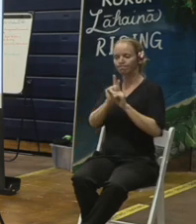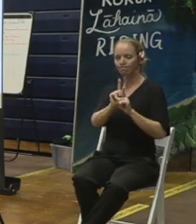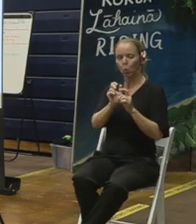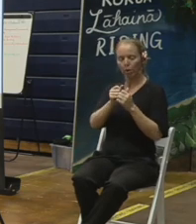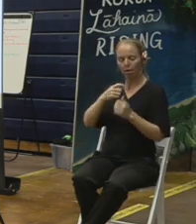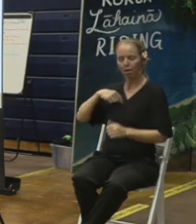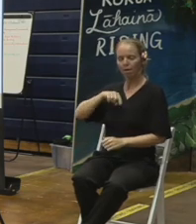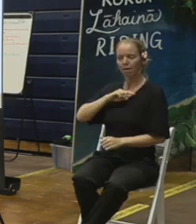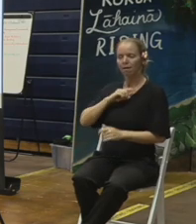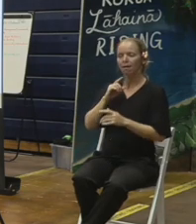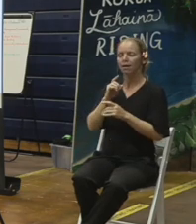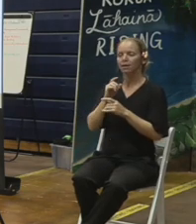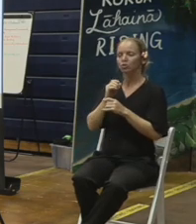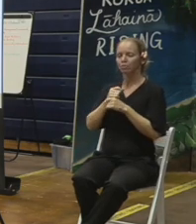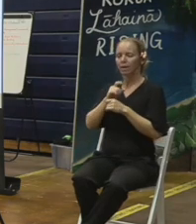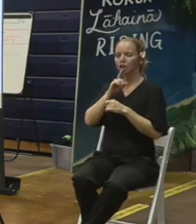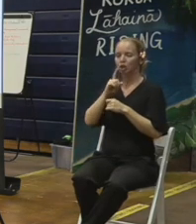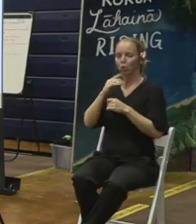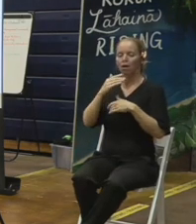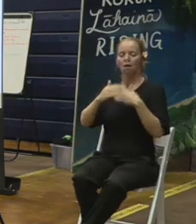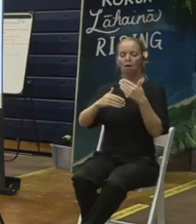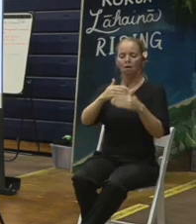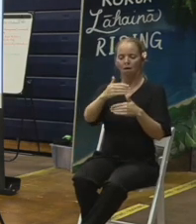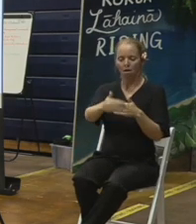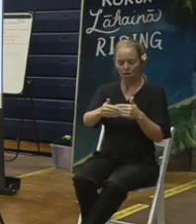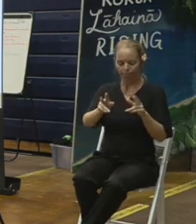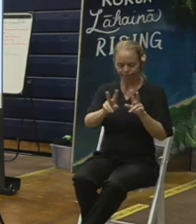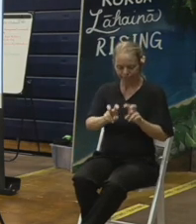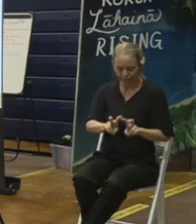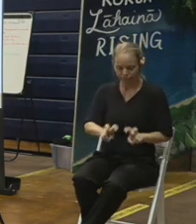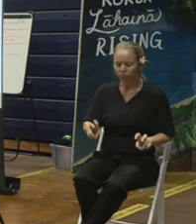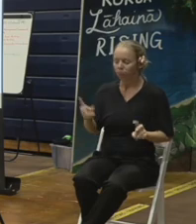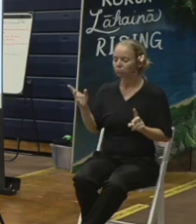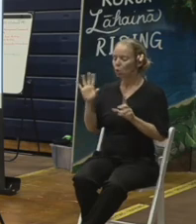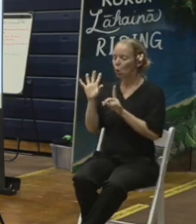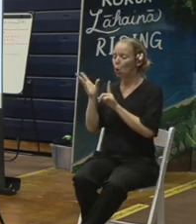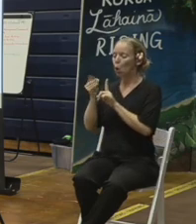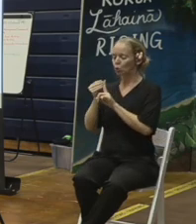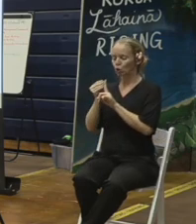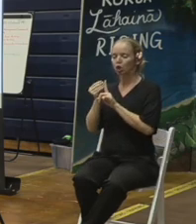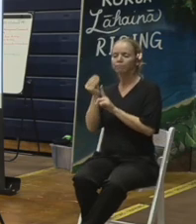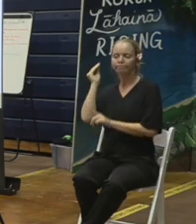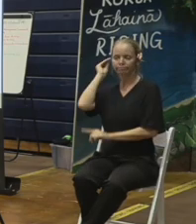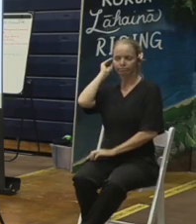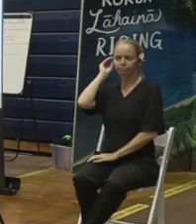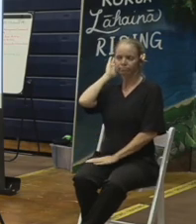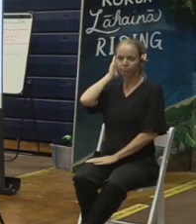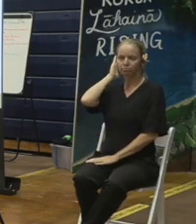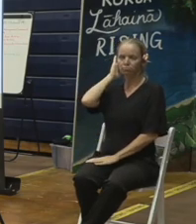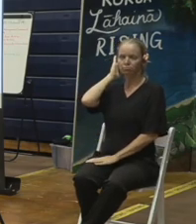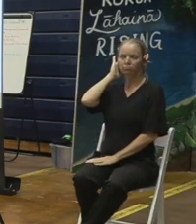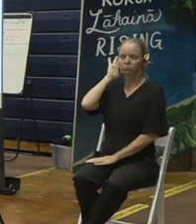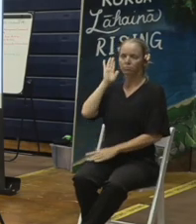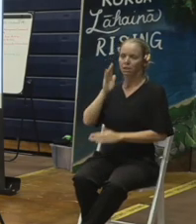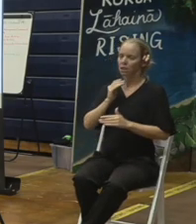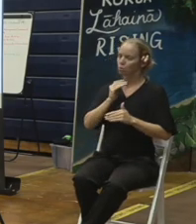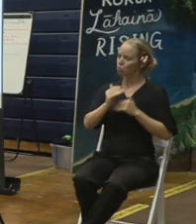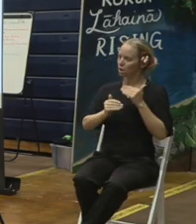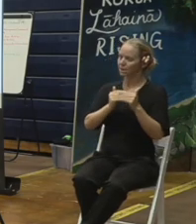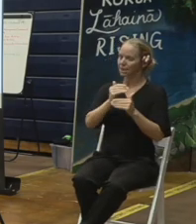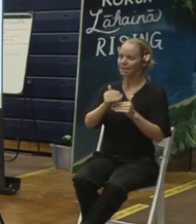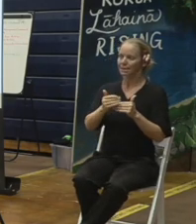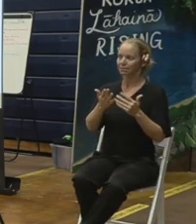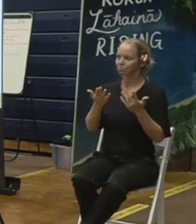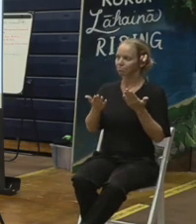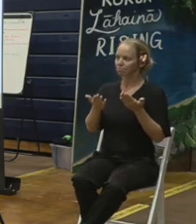as it moves forward, but really, really important to emphasize that part of this process that we are committed to, even in the event